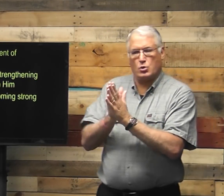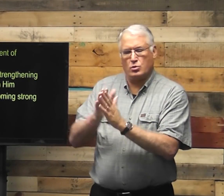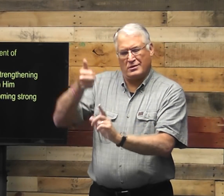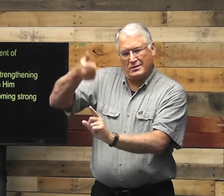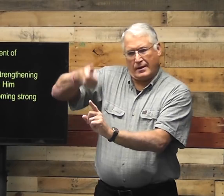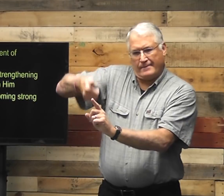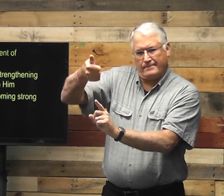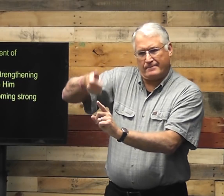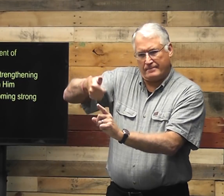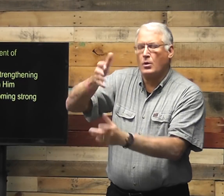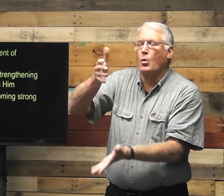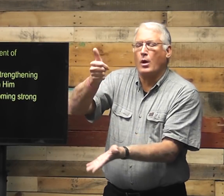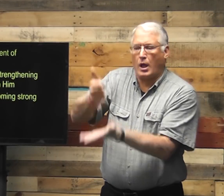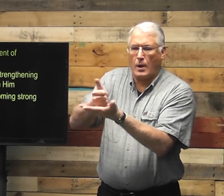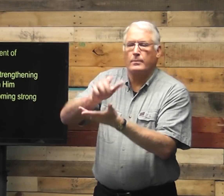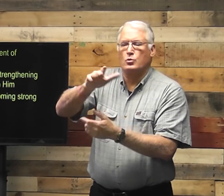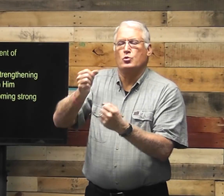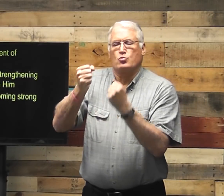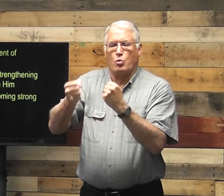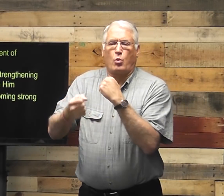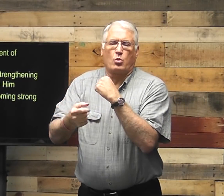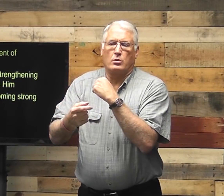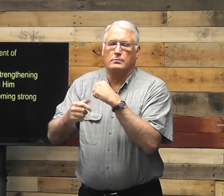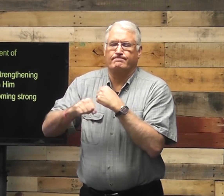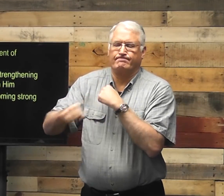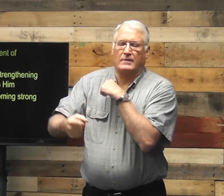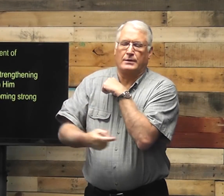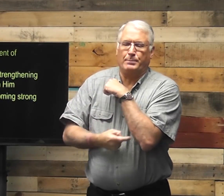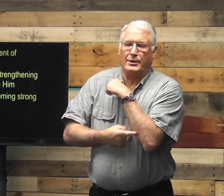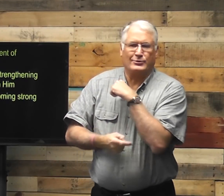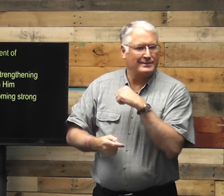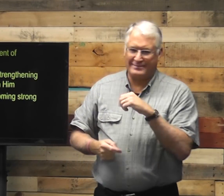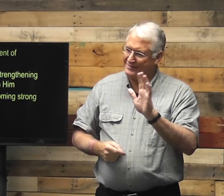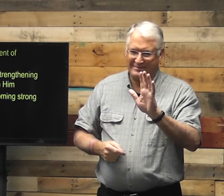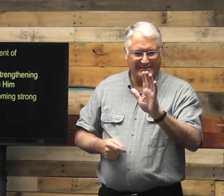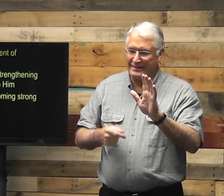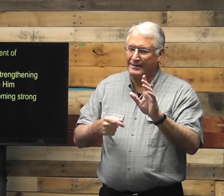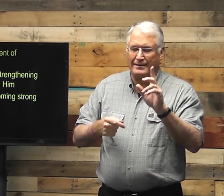They don't believe in prayer itself. It will help you resist temptation.